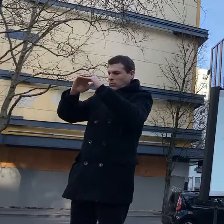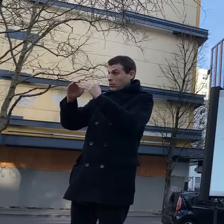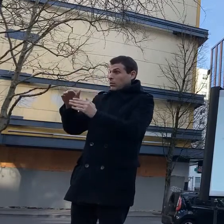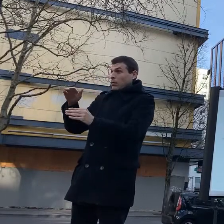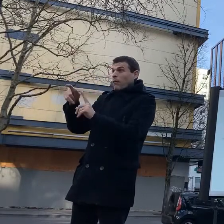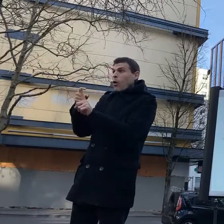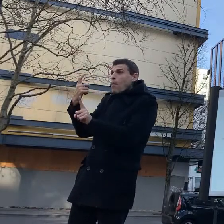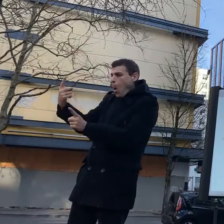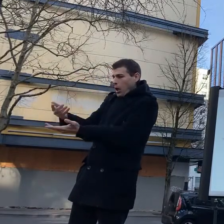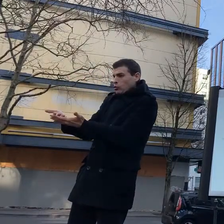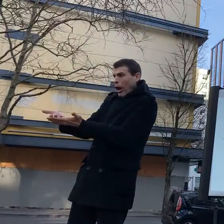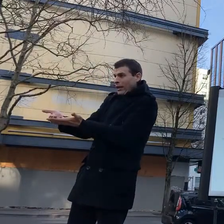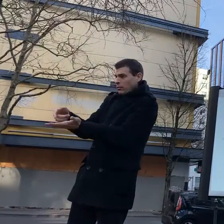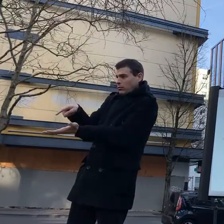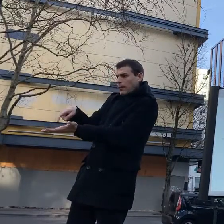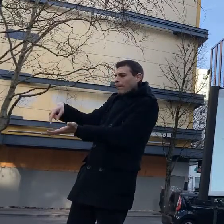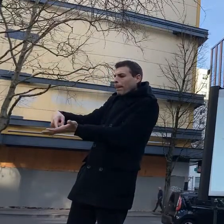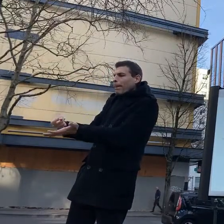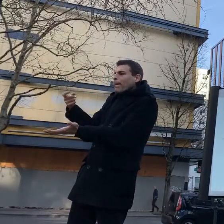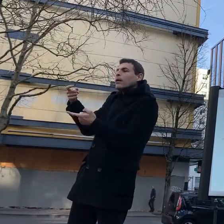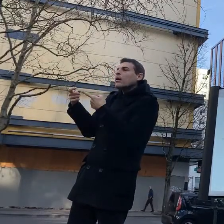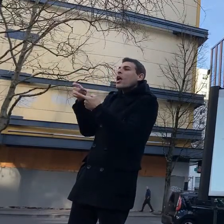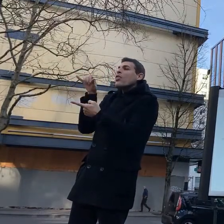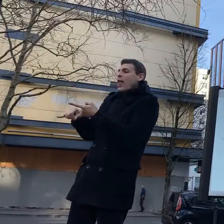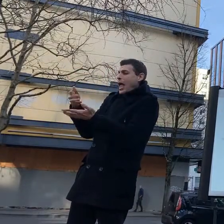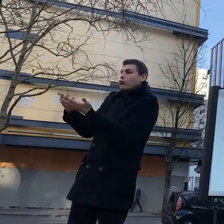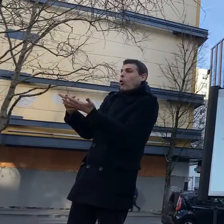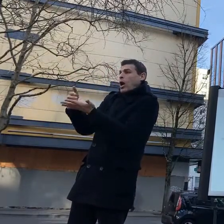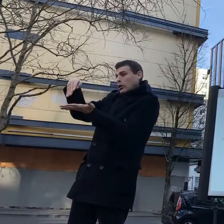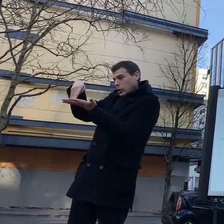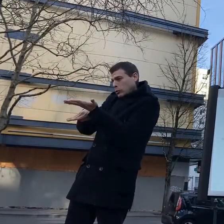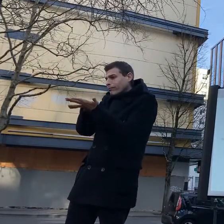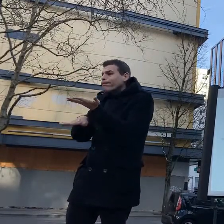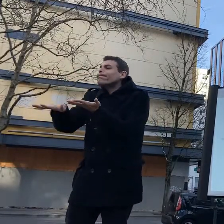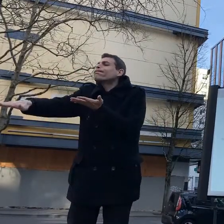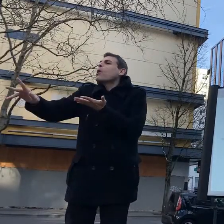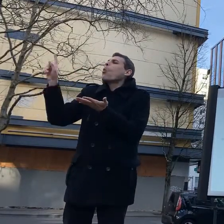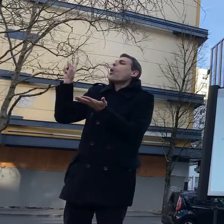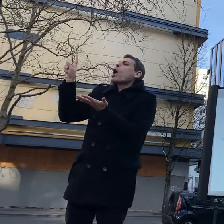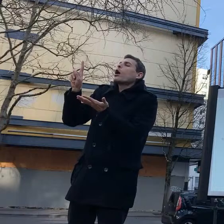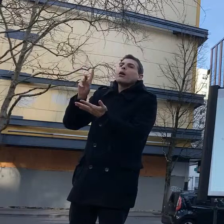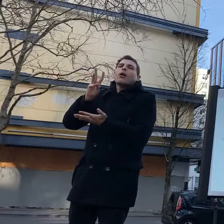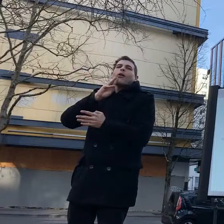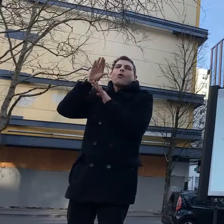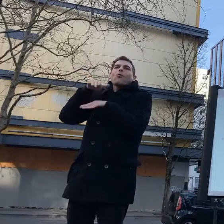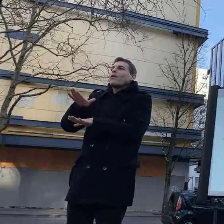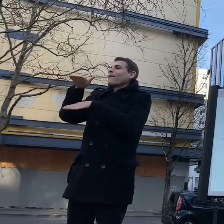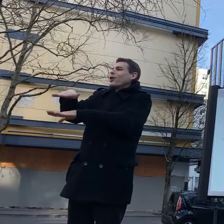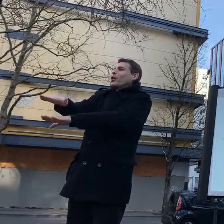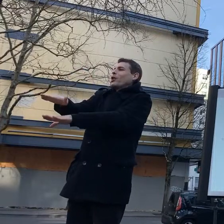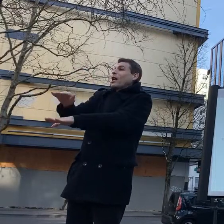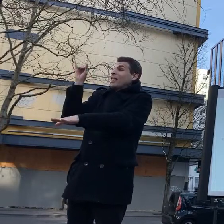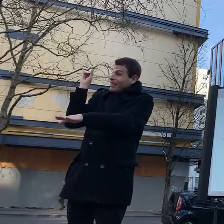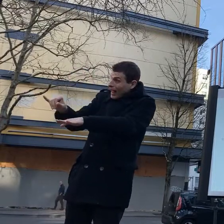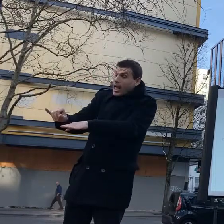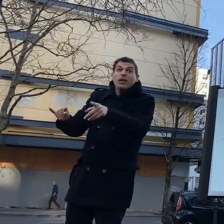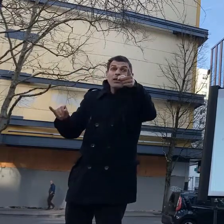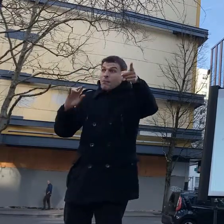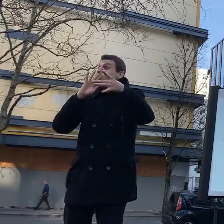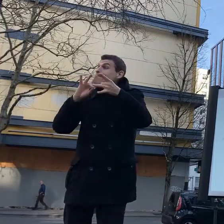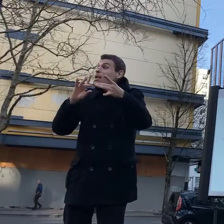uh has identified this uh the causal agent as uh